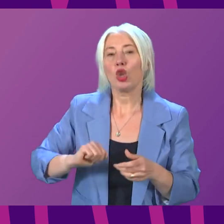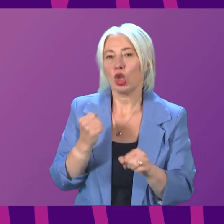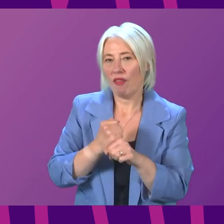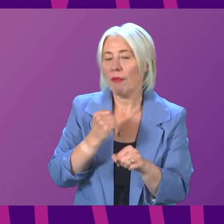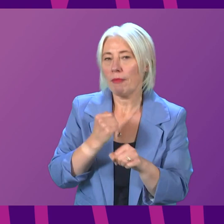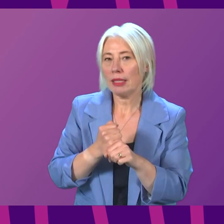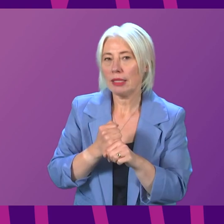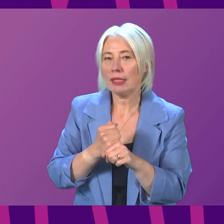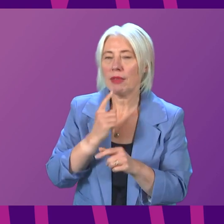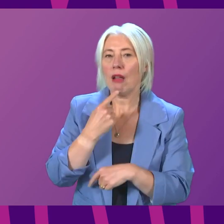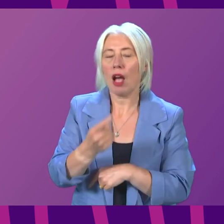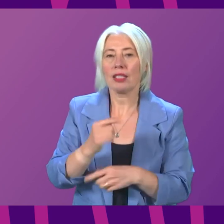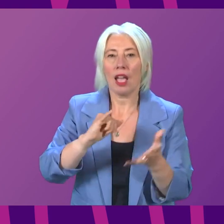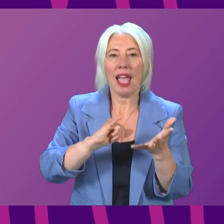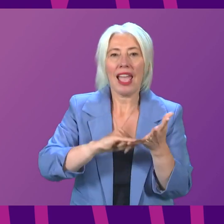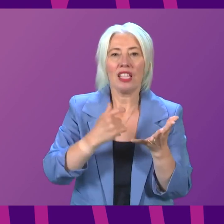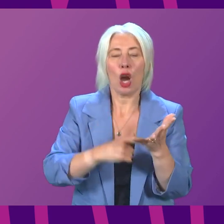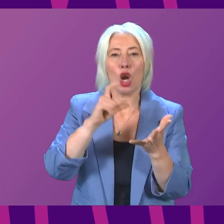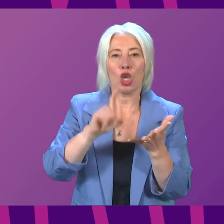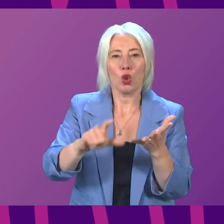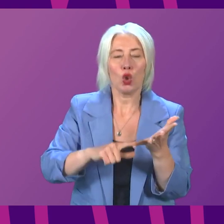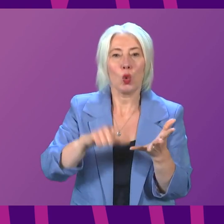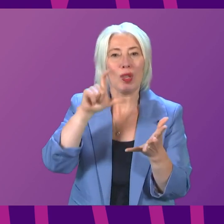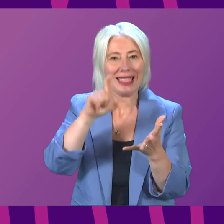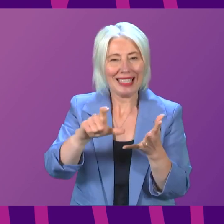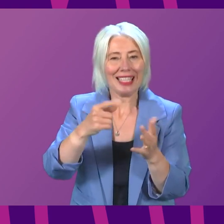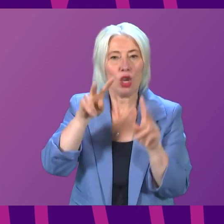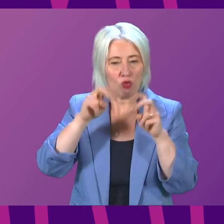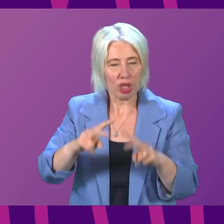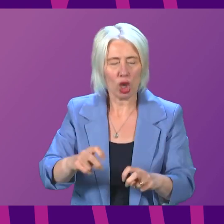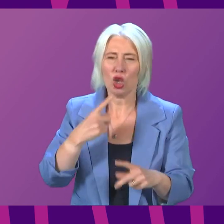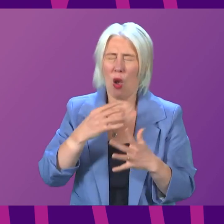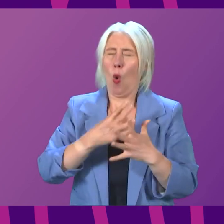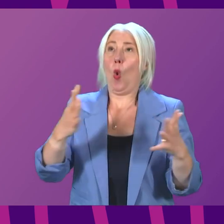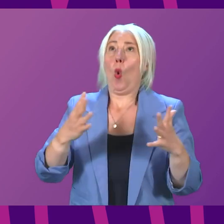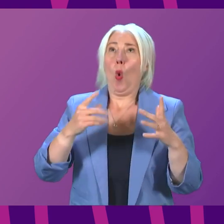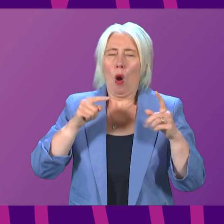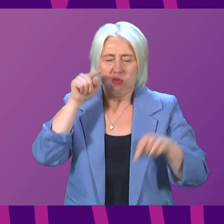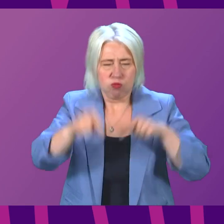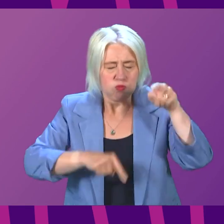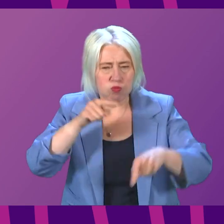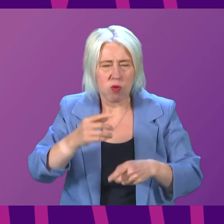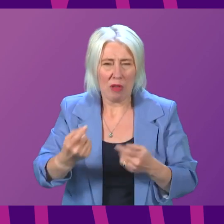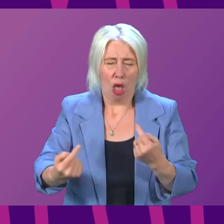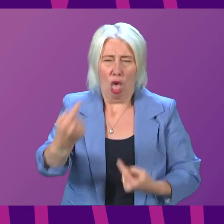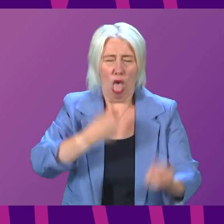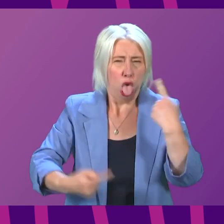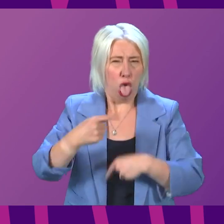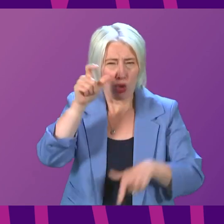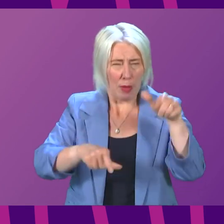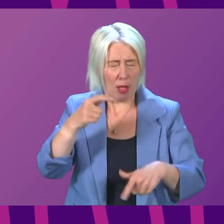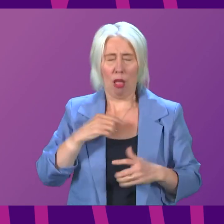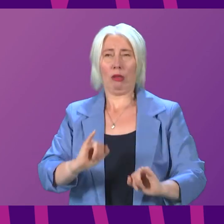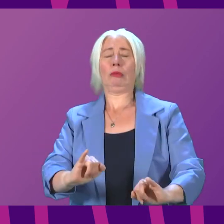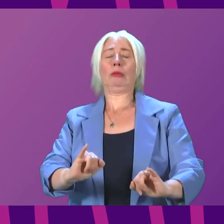commissioned, SRUC Research, revealed staggering levels of abuse and vitriol suffered by these rural workers.